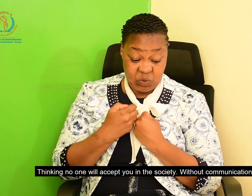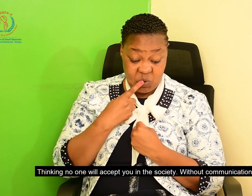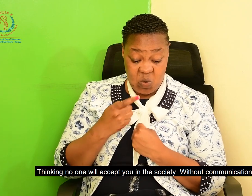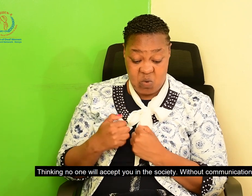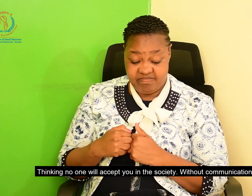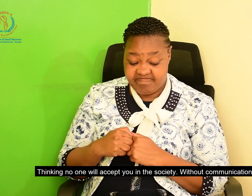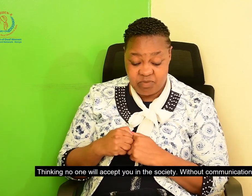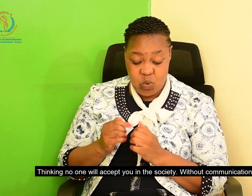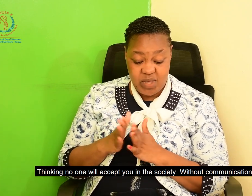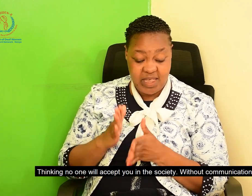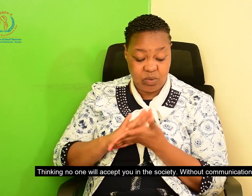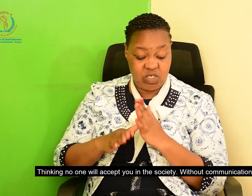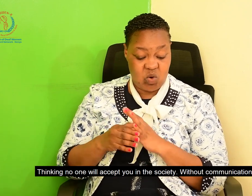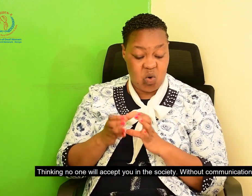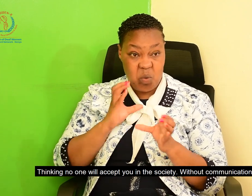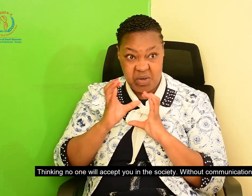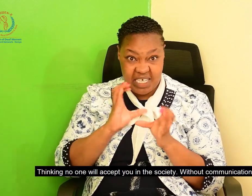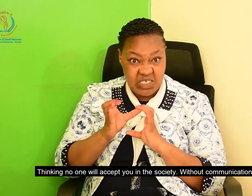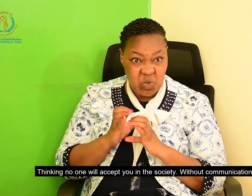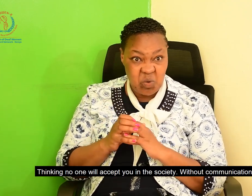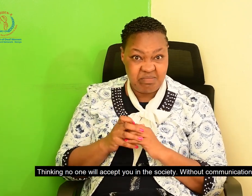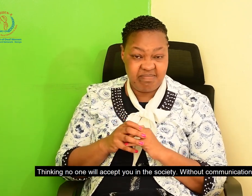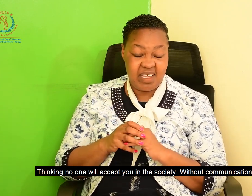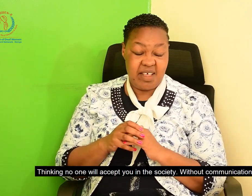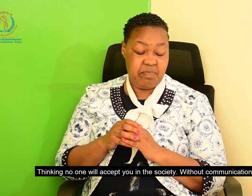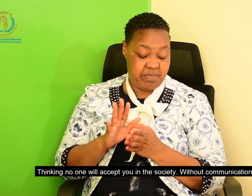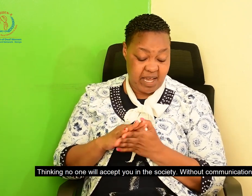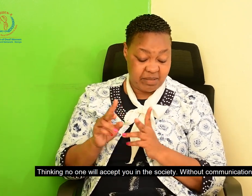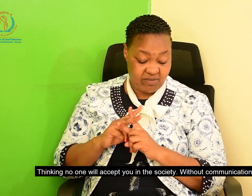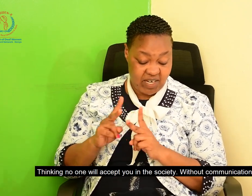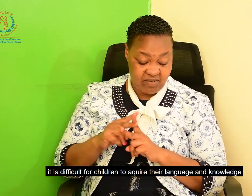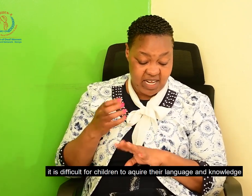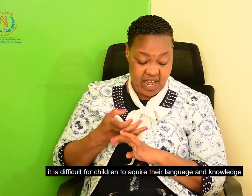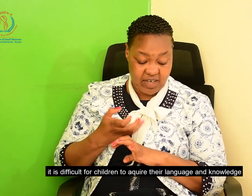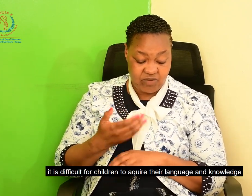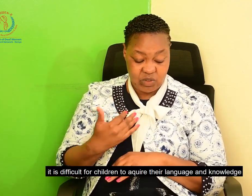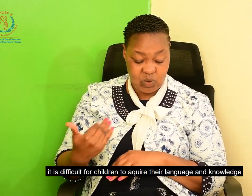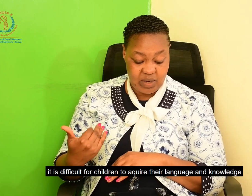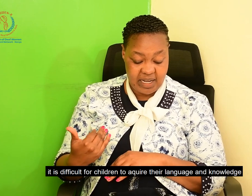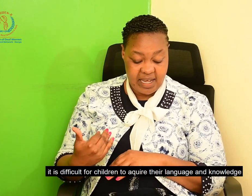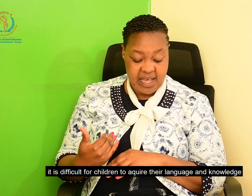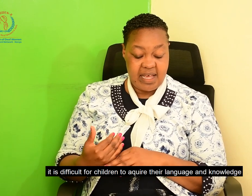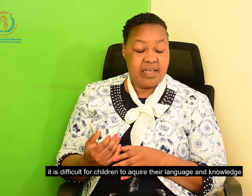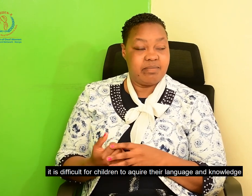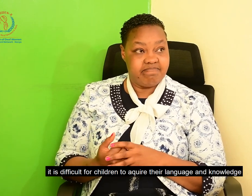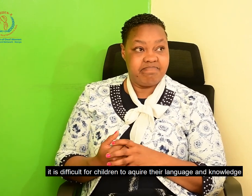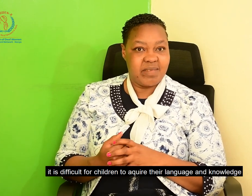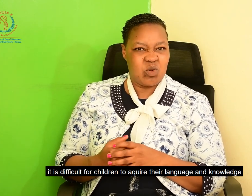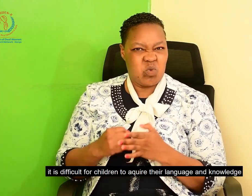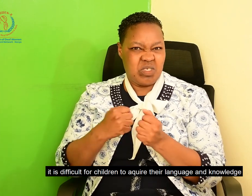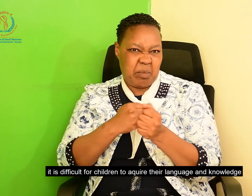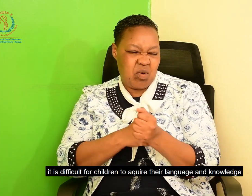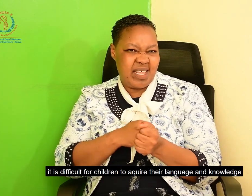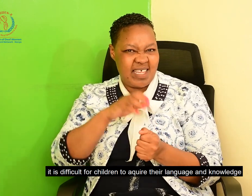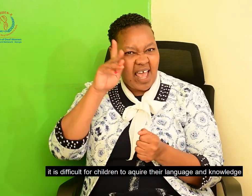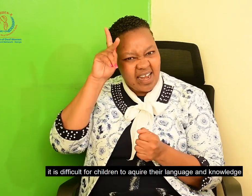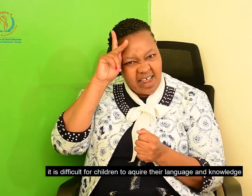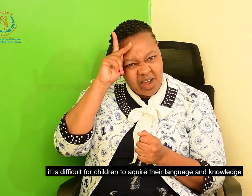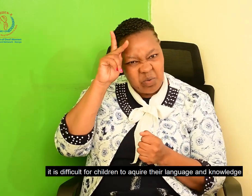So, without communication, it becomes hard for children to support their